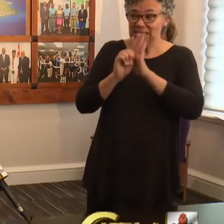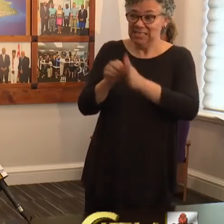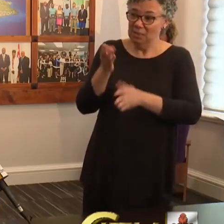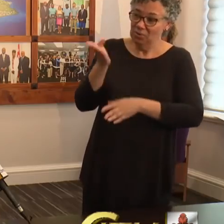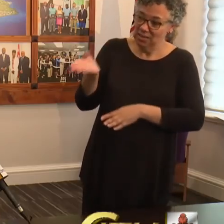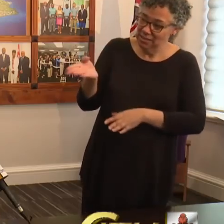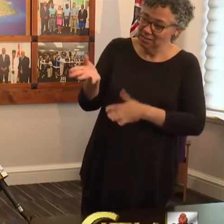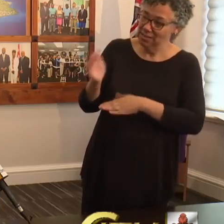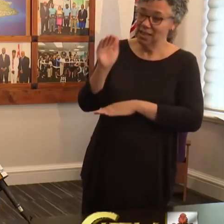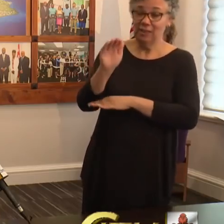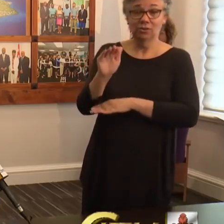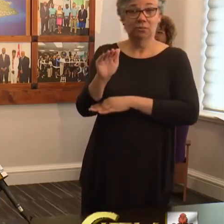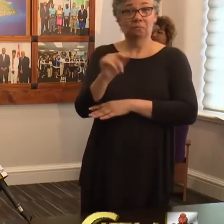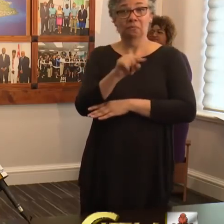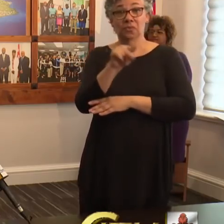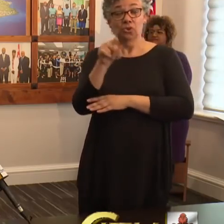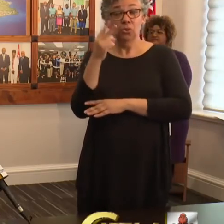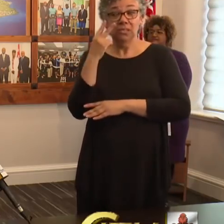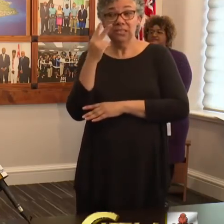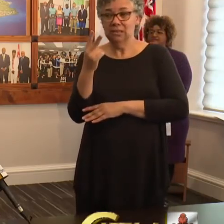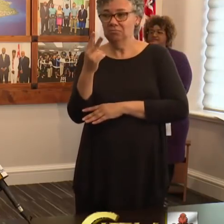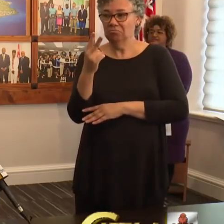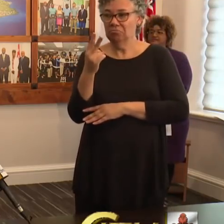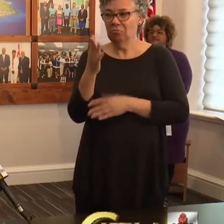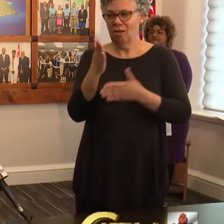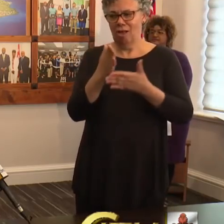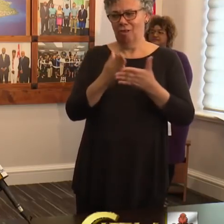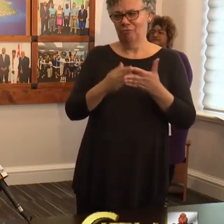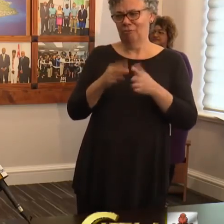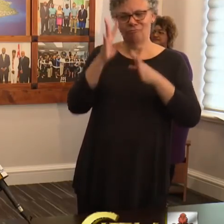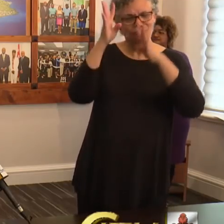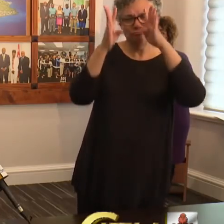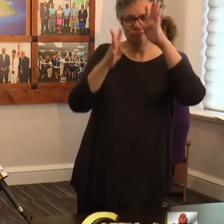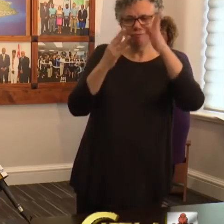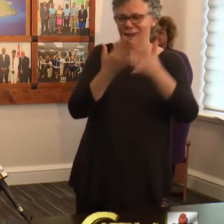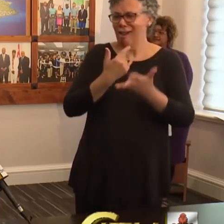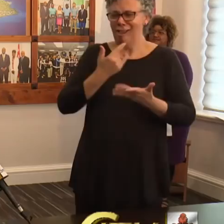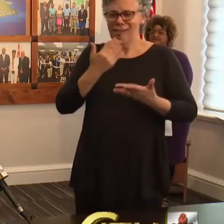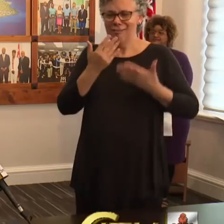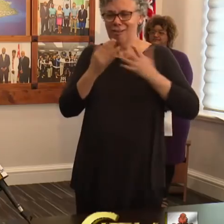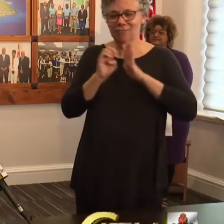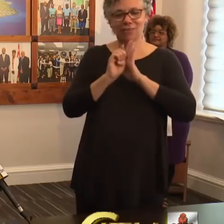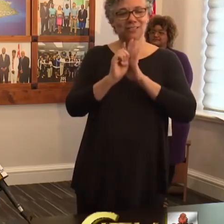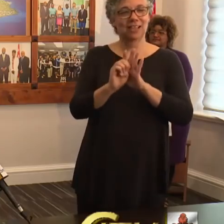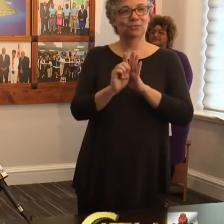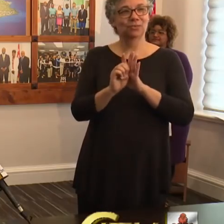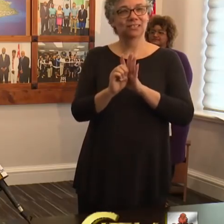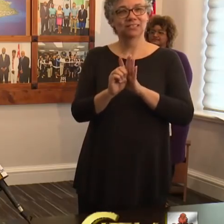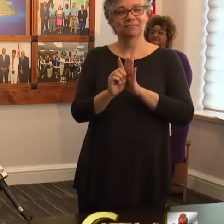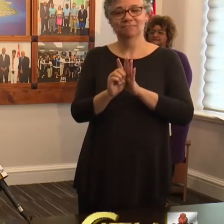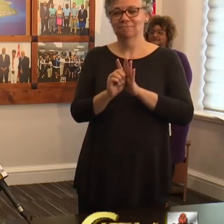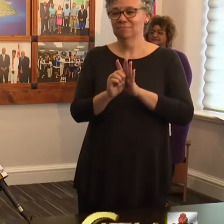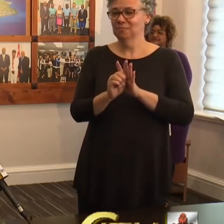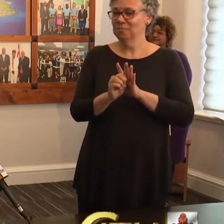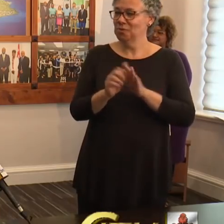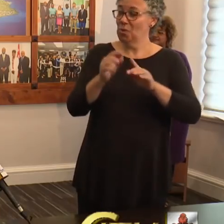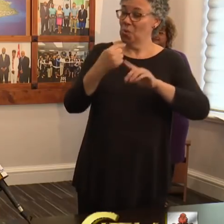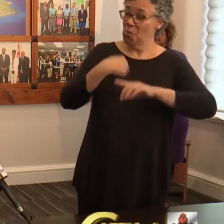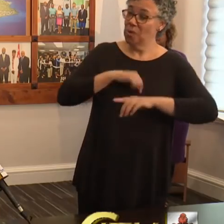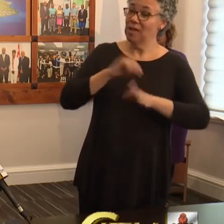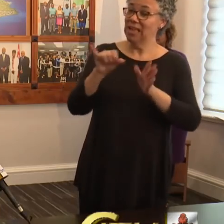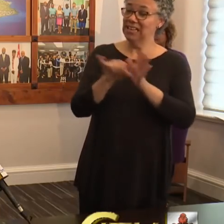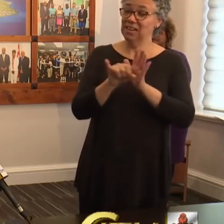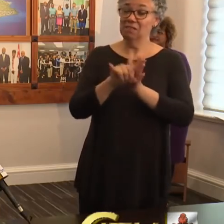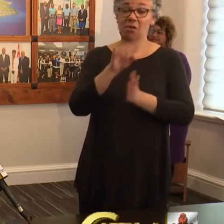this afternoon and you will readily see that there are some very creative and colorful examples. So far, we have